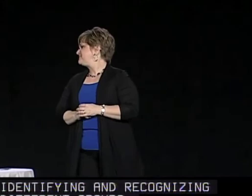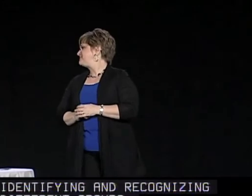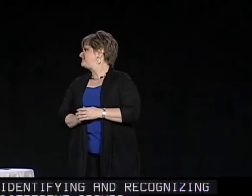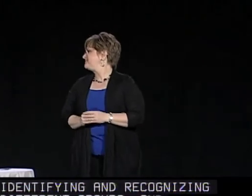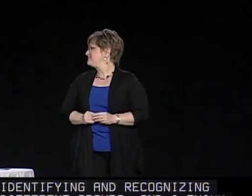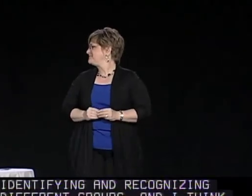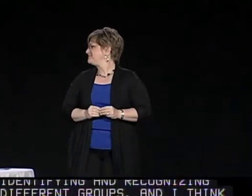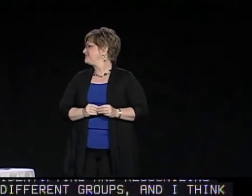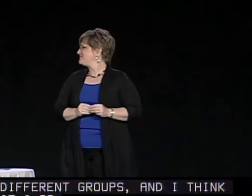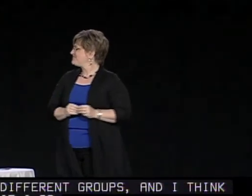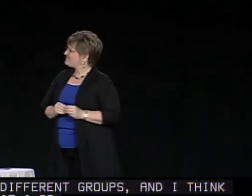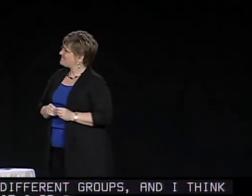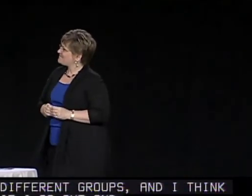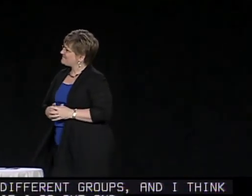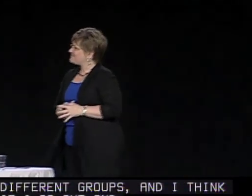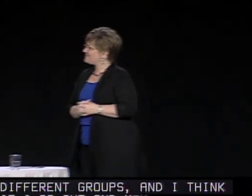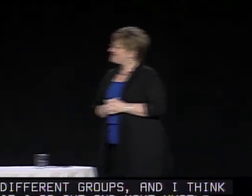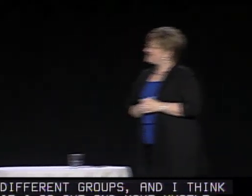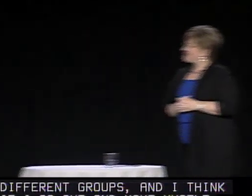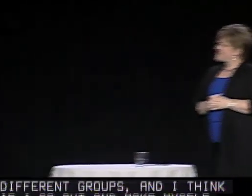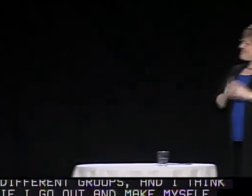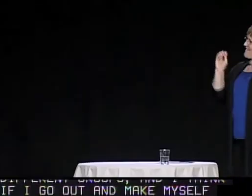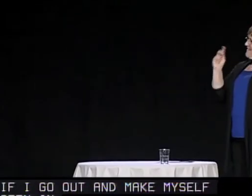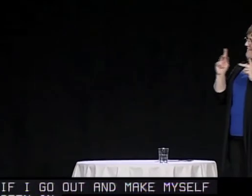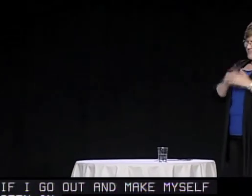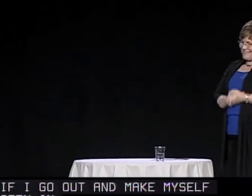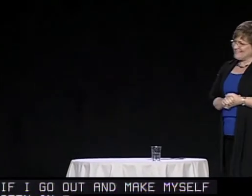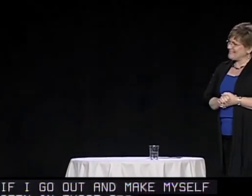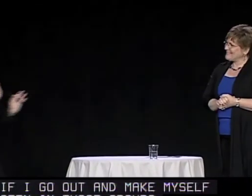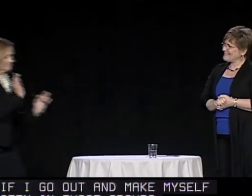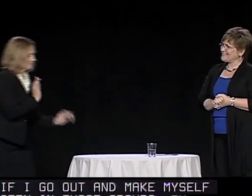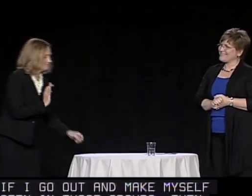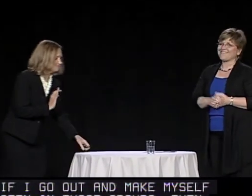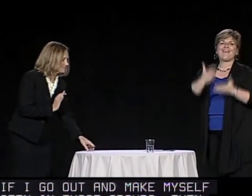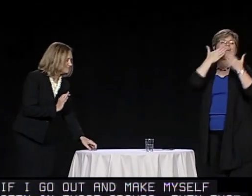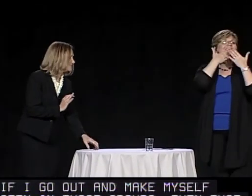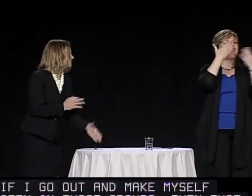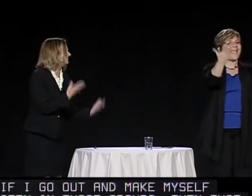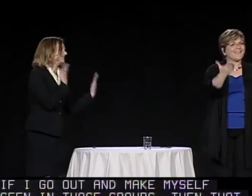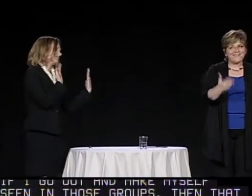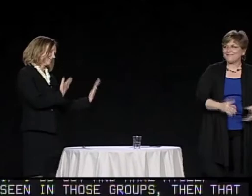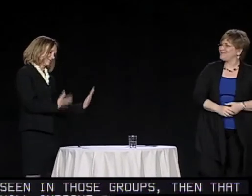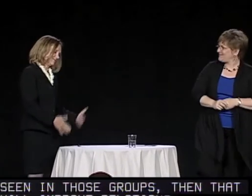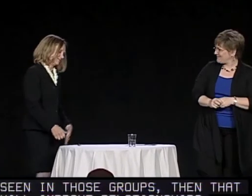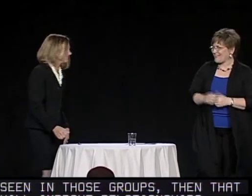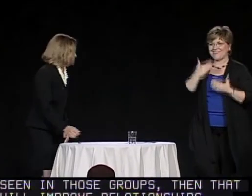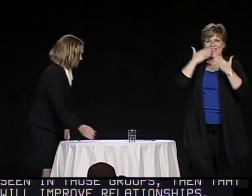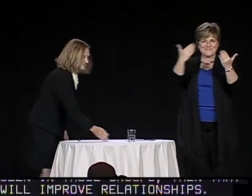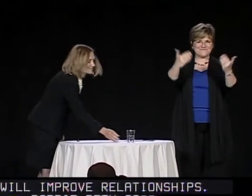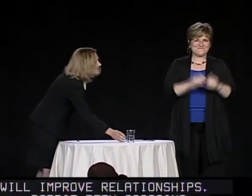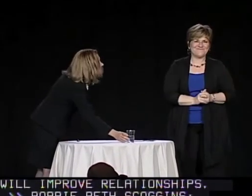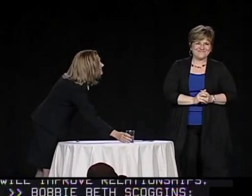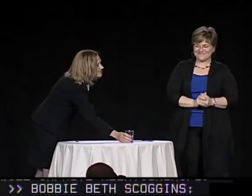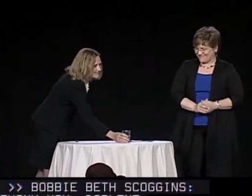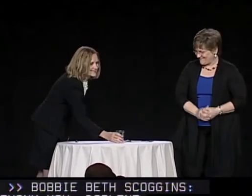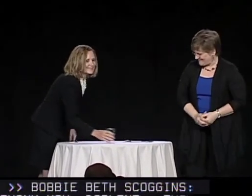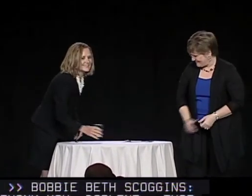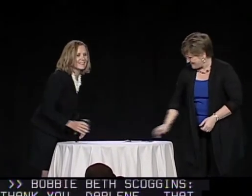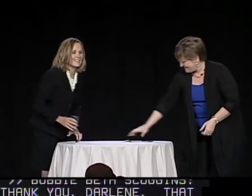seen in those groups, then that will improve relationships. Thank you, Darlene. That completes your presentation. Thank